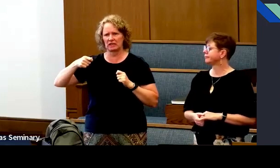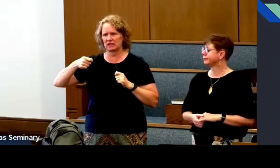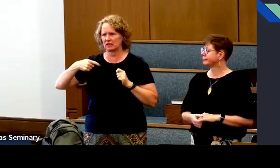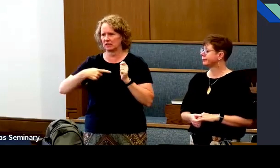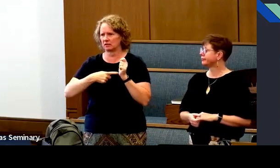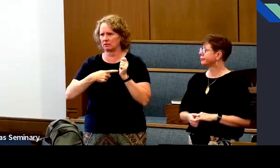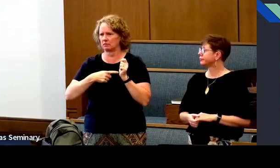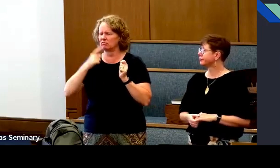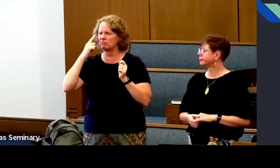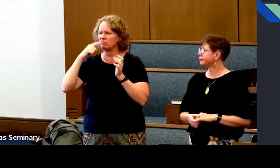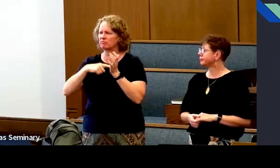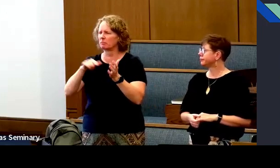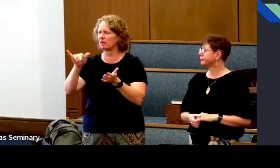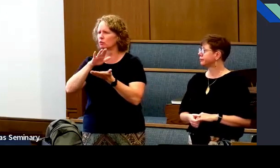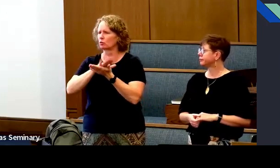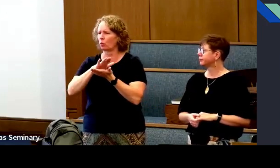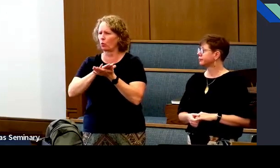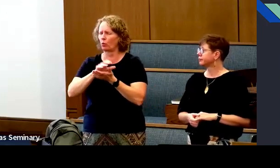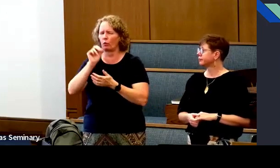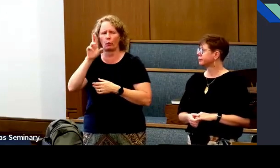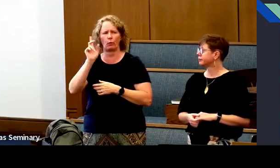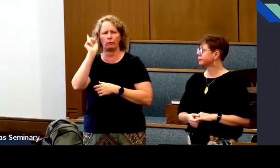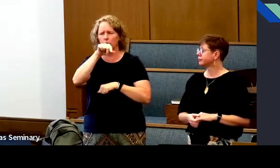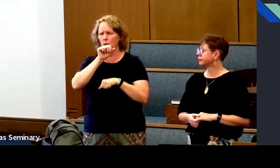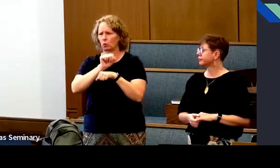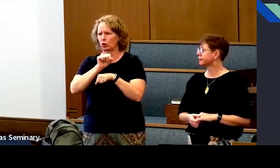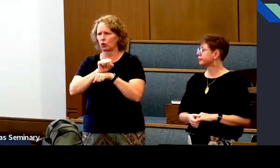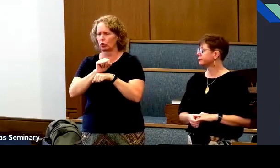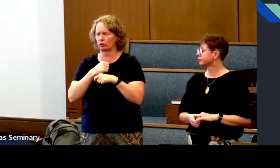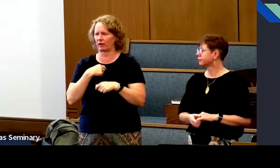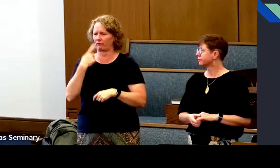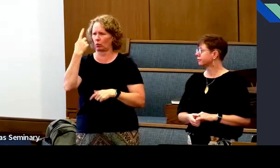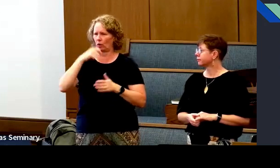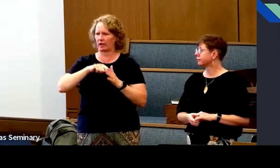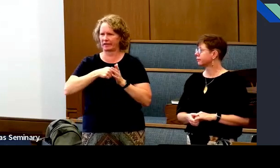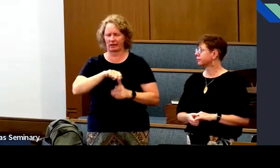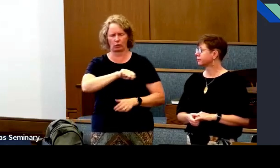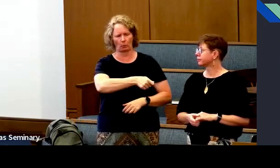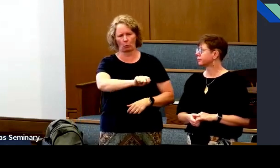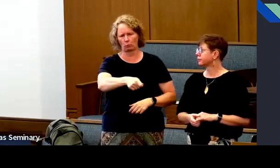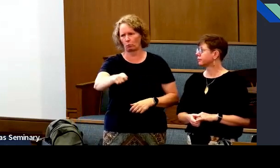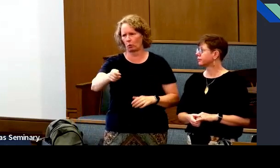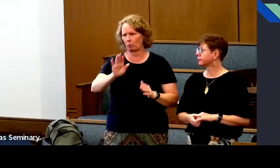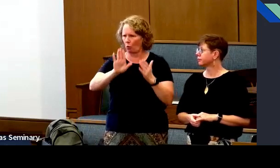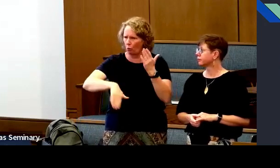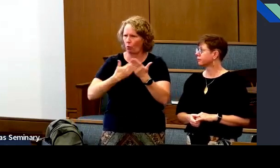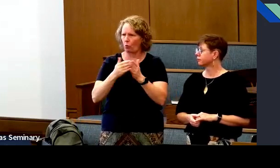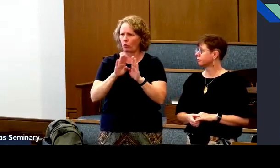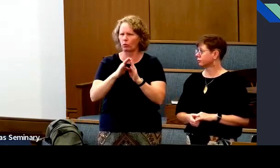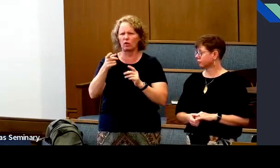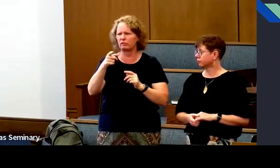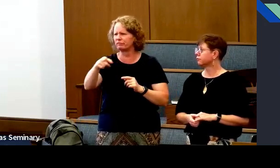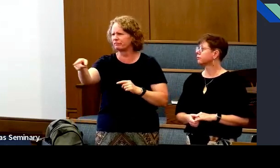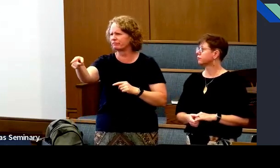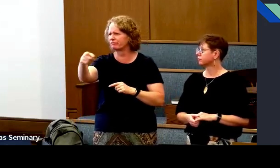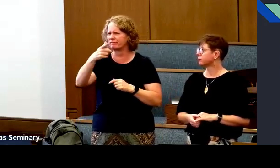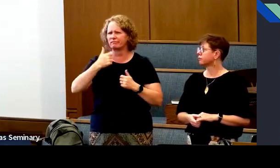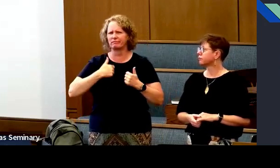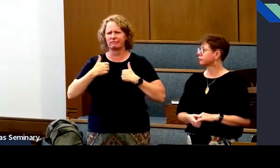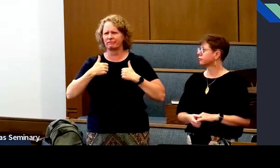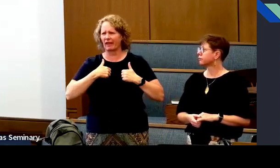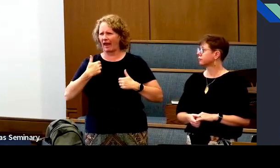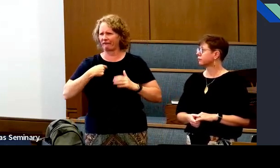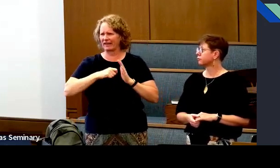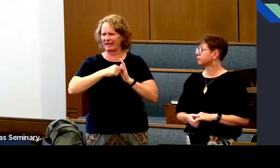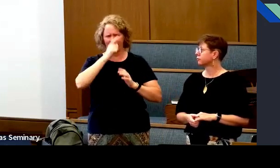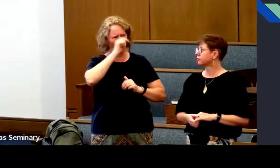He has what's called a master key. Like, if you go to school or work, there's one key that will open all of